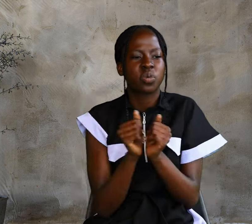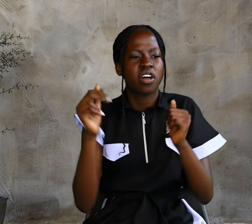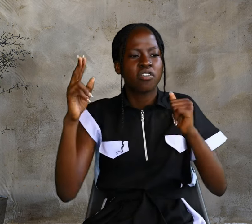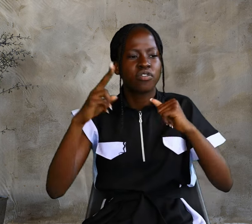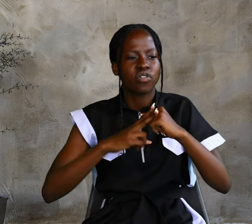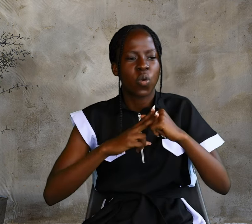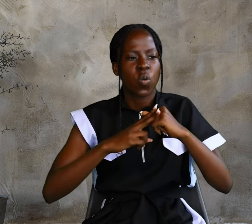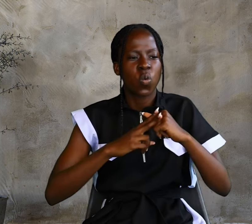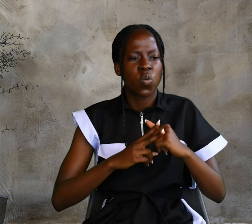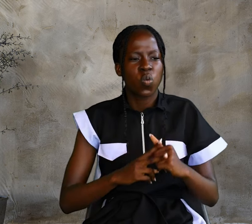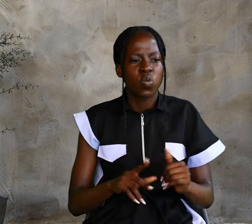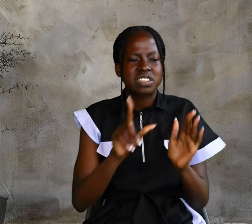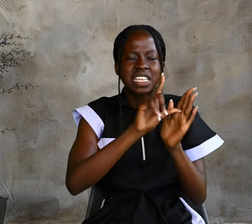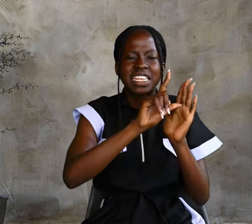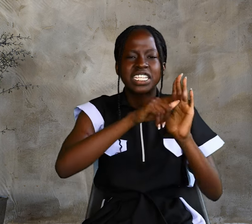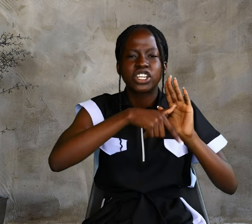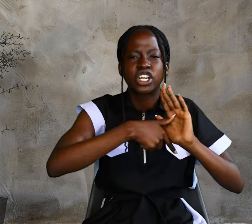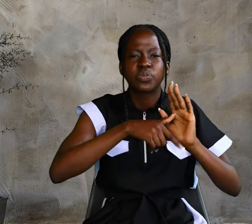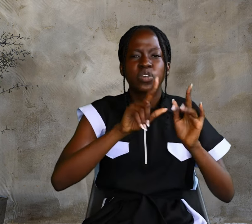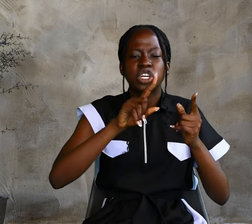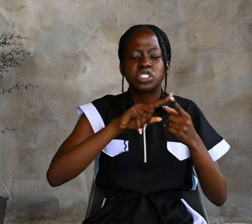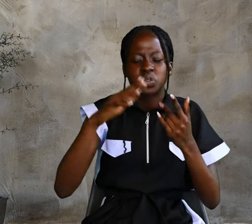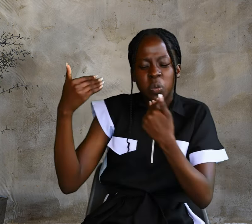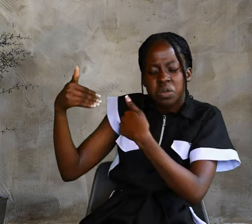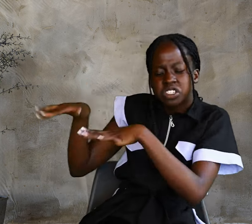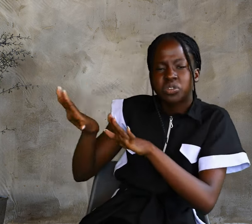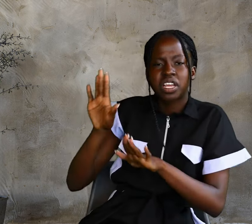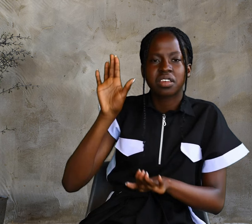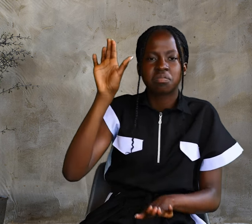twelve, was later to betray Him.